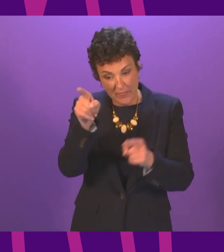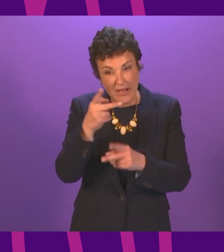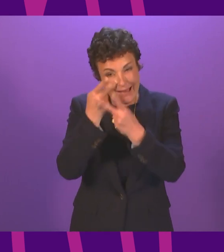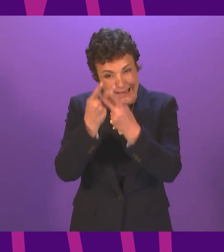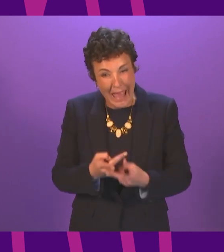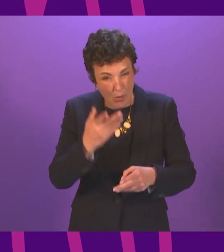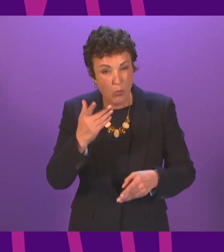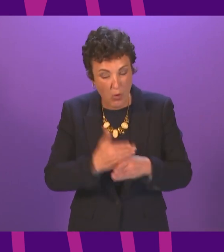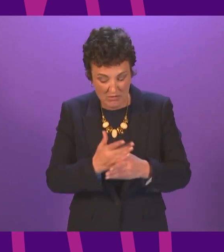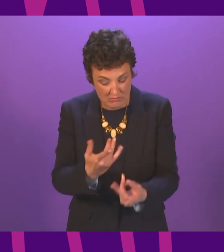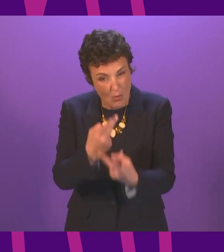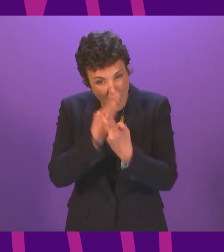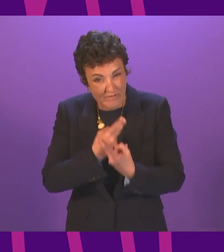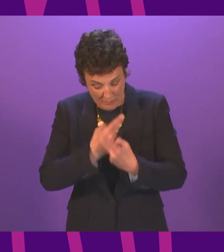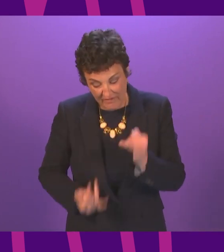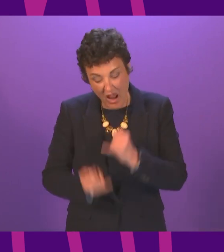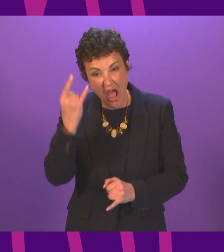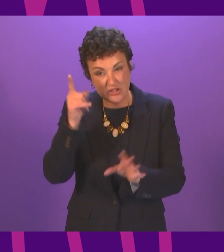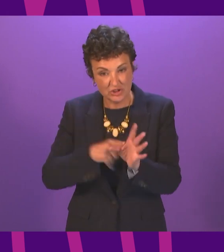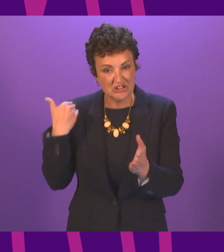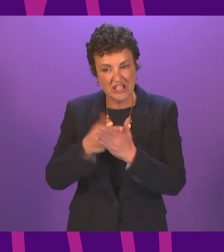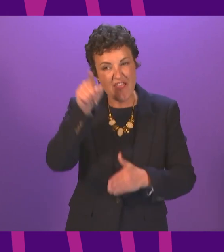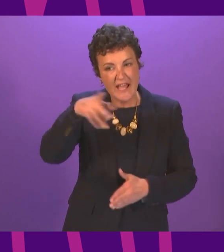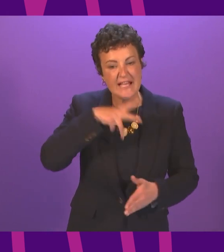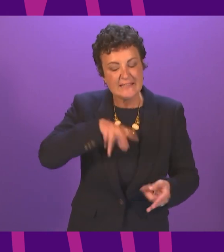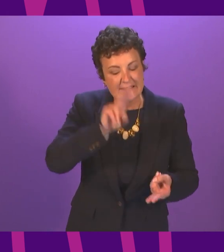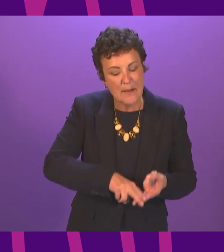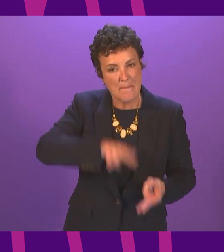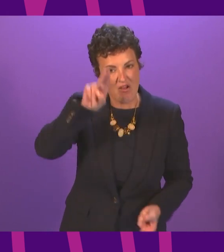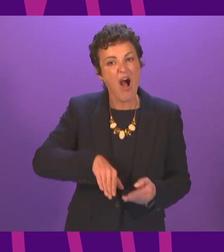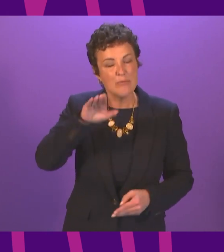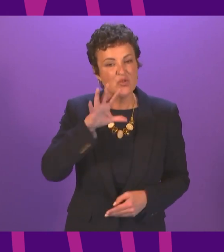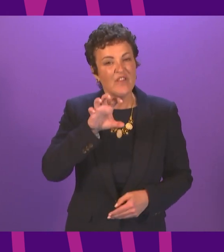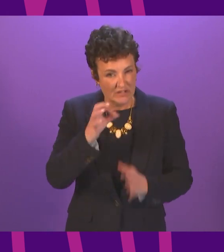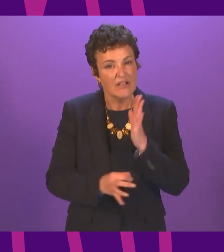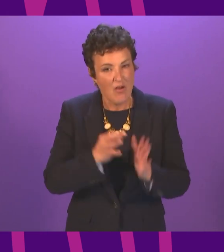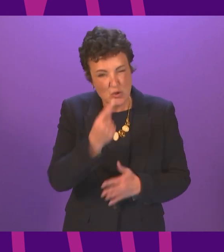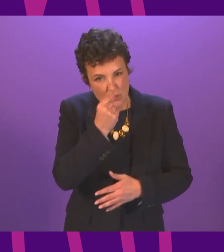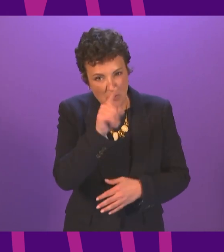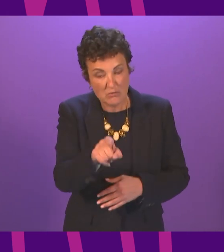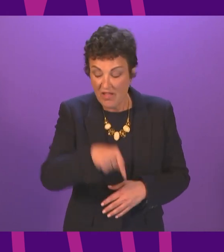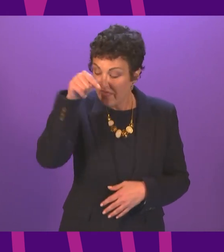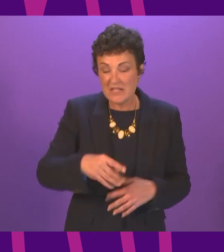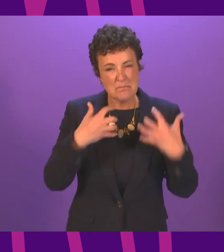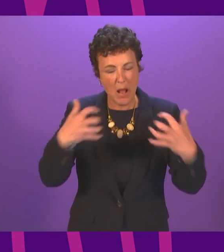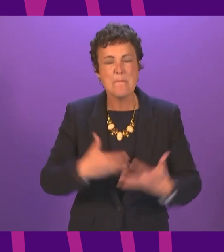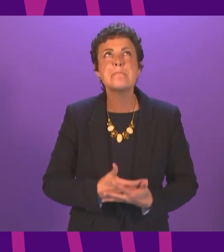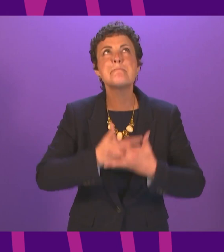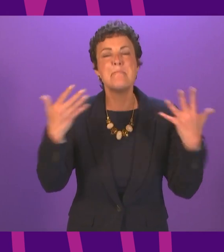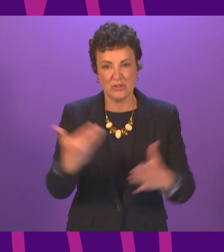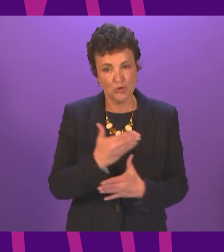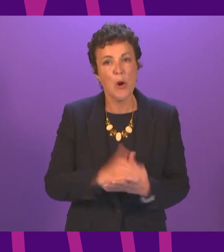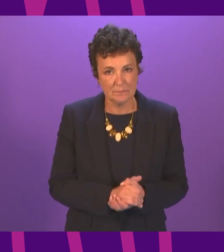£12 an hour with a further increase to £15 an hour as soon as possible presiding officer in this parliament we have a big job to do